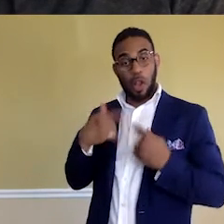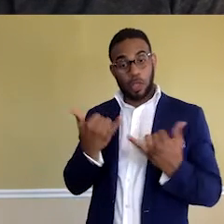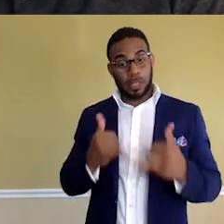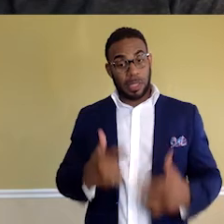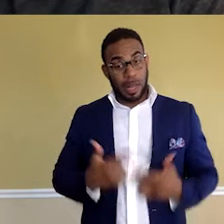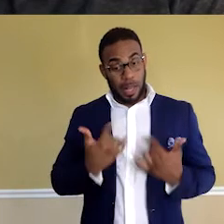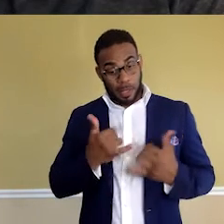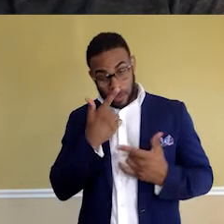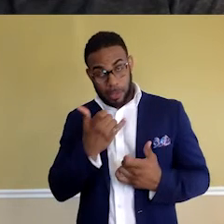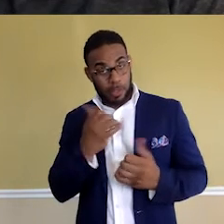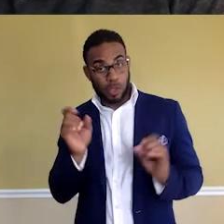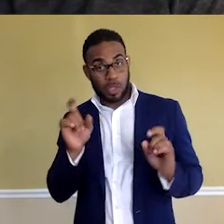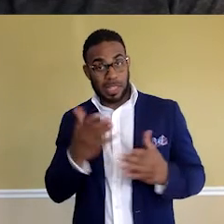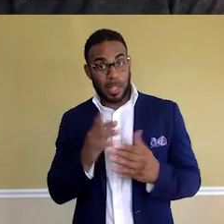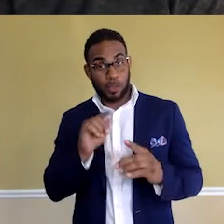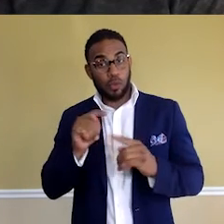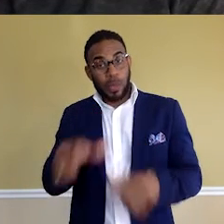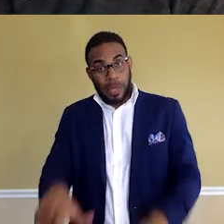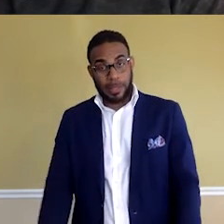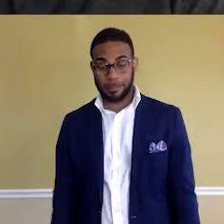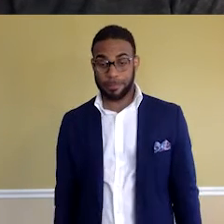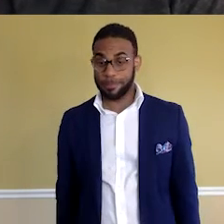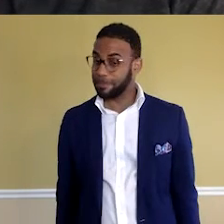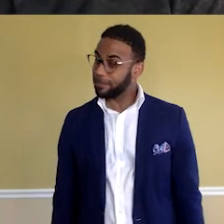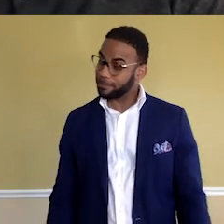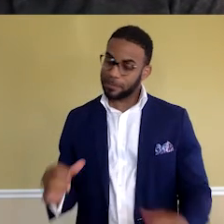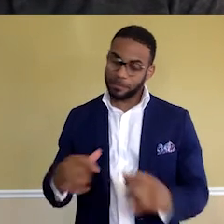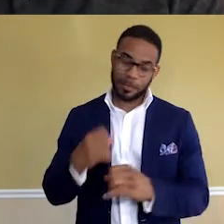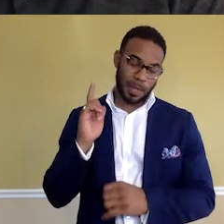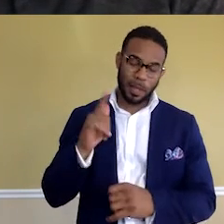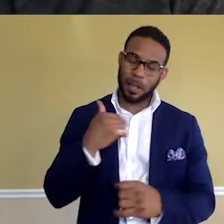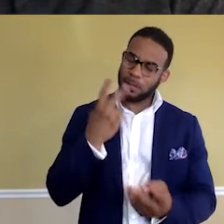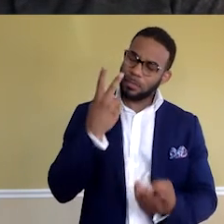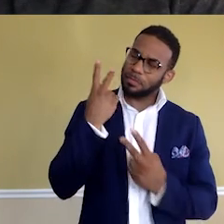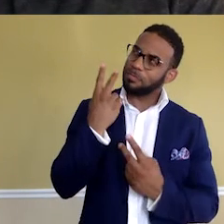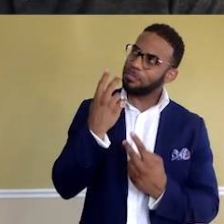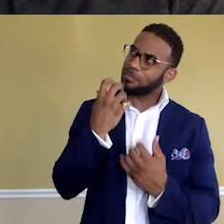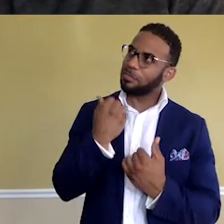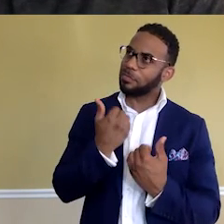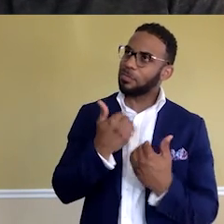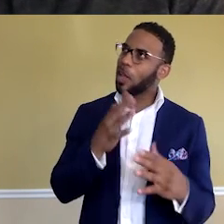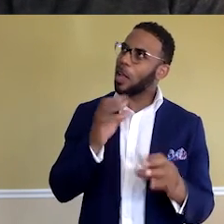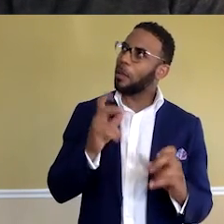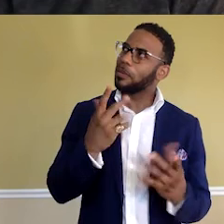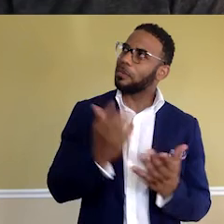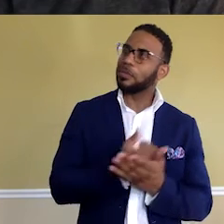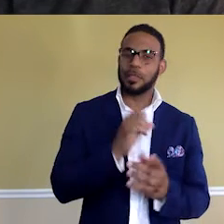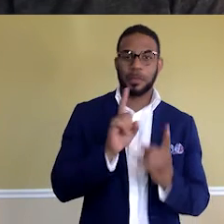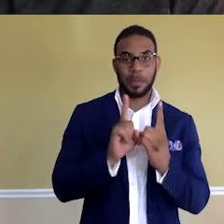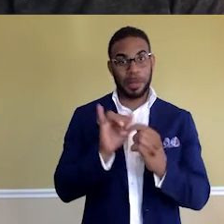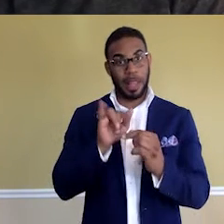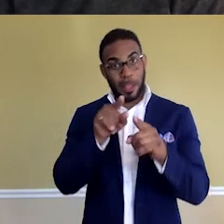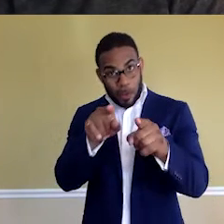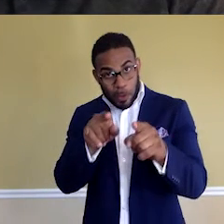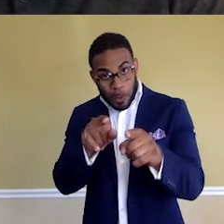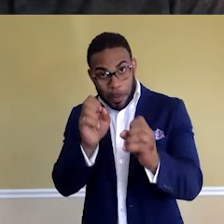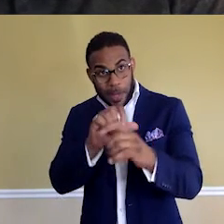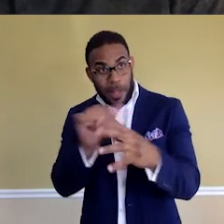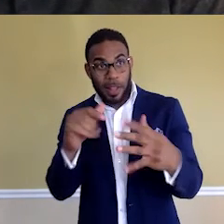interested, there's no such thing as too late. And so many years later, I came across opportunities and great people like you and many others that inspired me